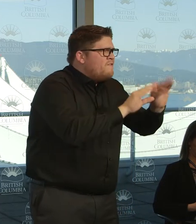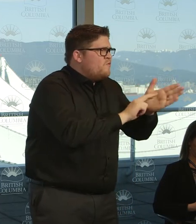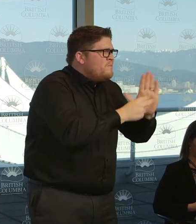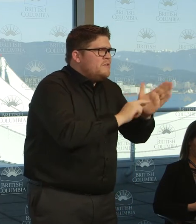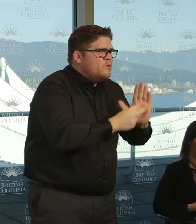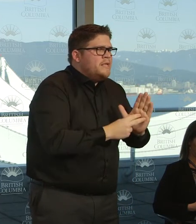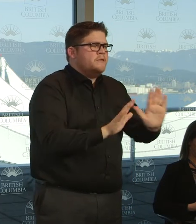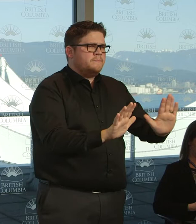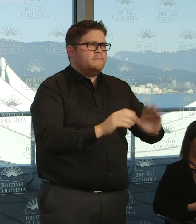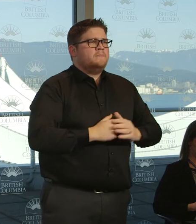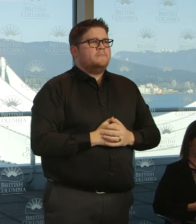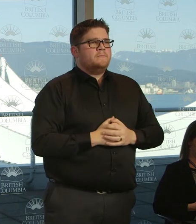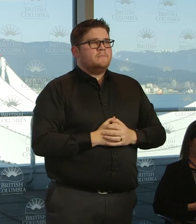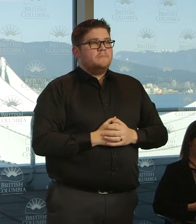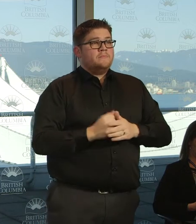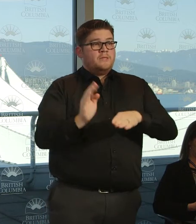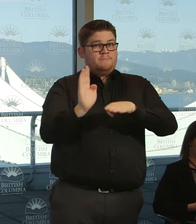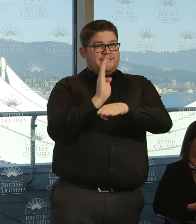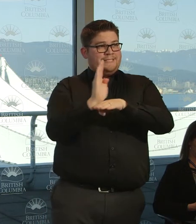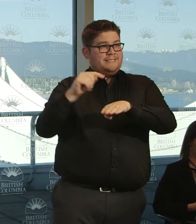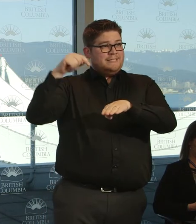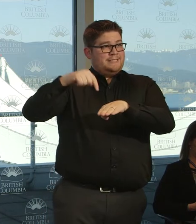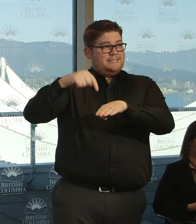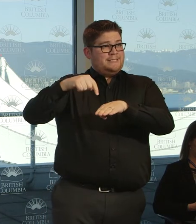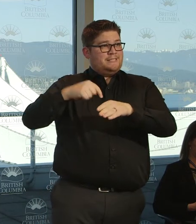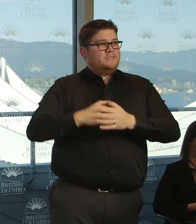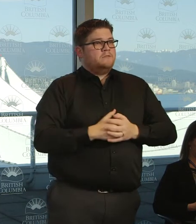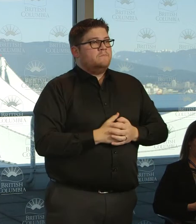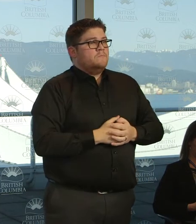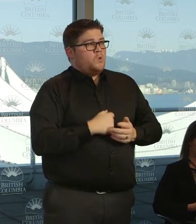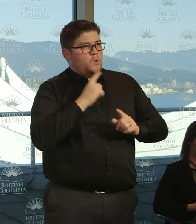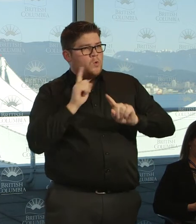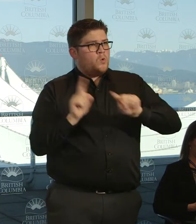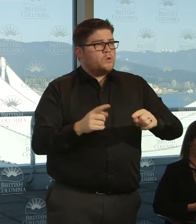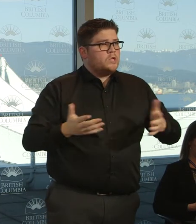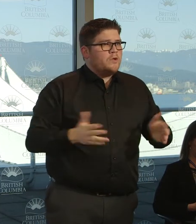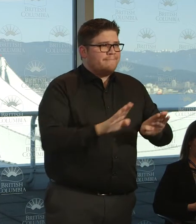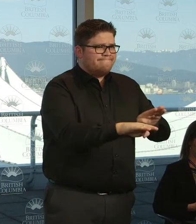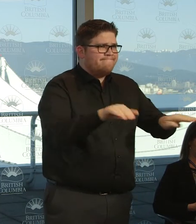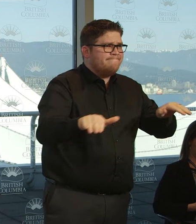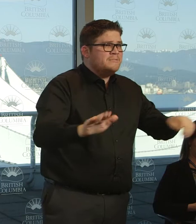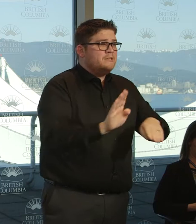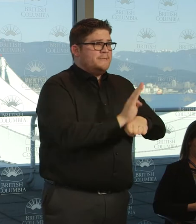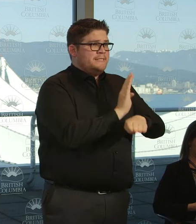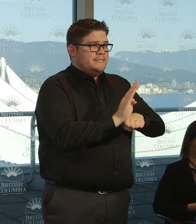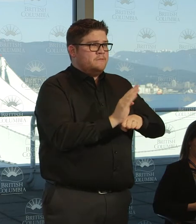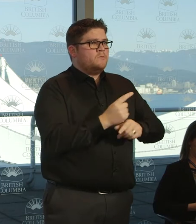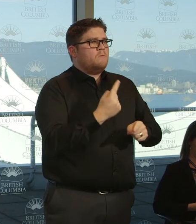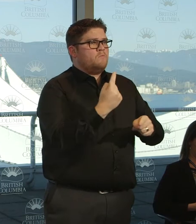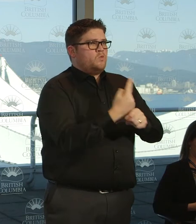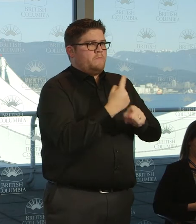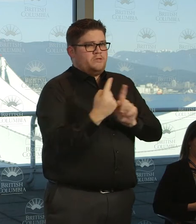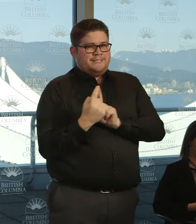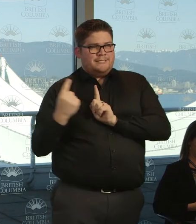businesses, the orders that we have really are about making sure that we have those appropriate measures in place